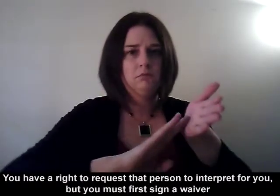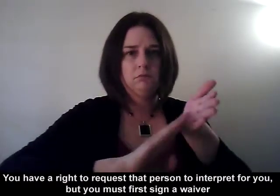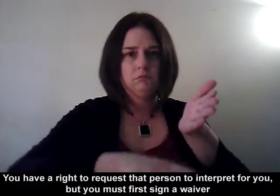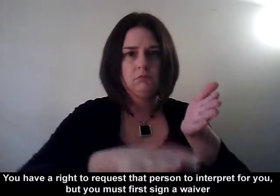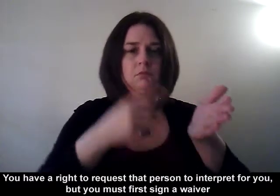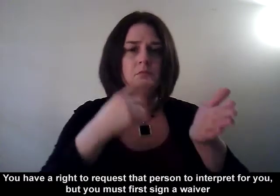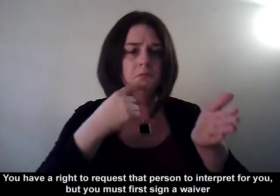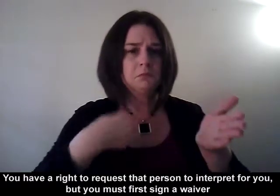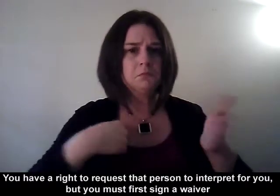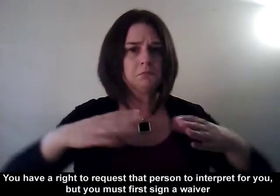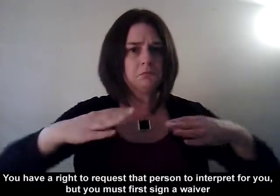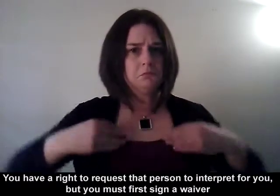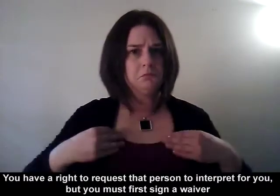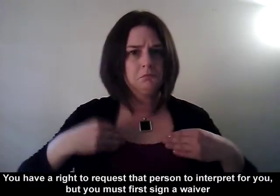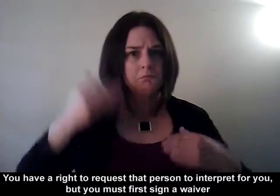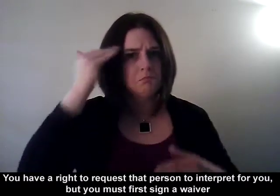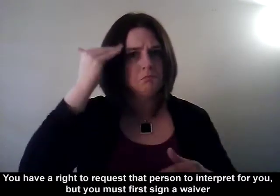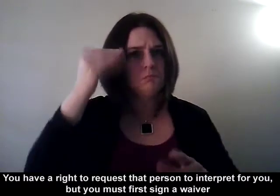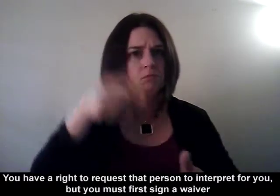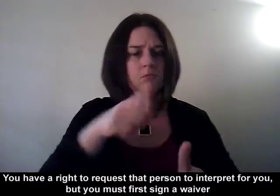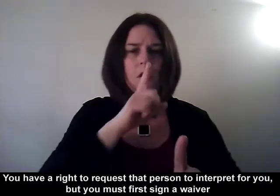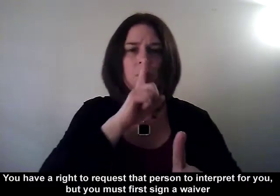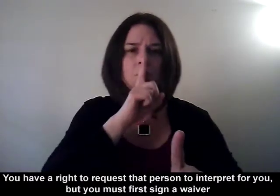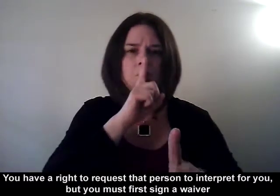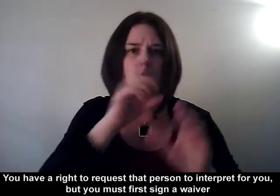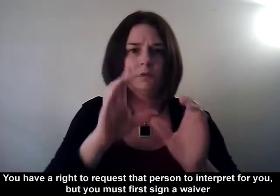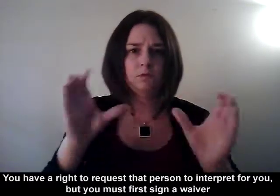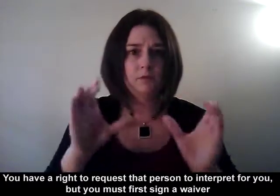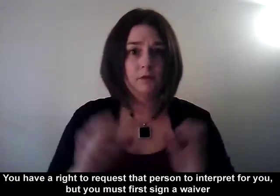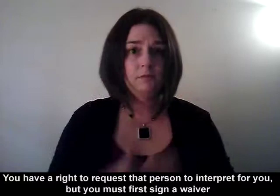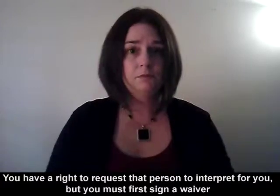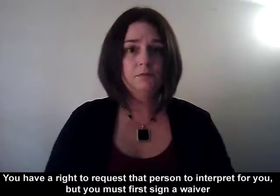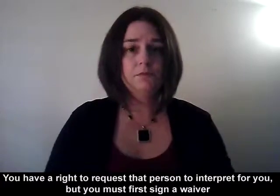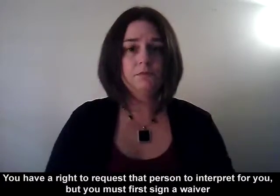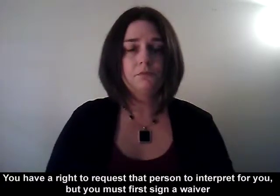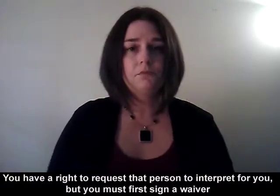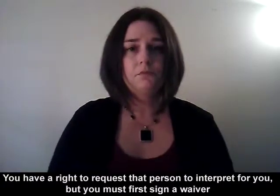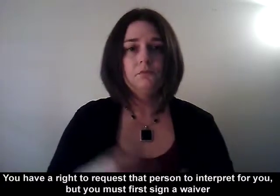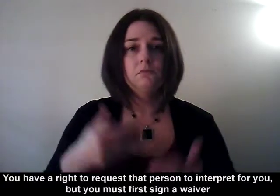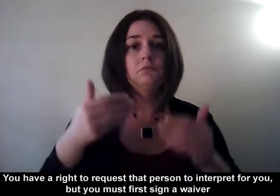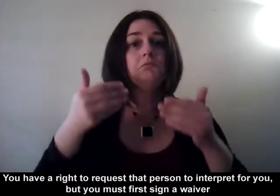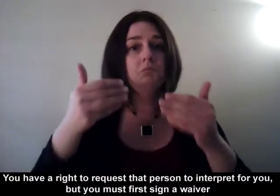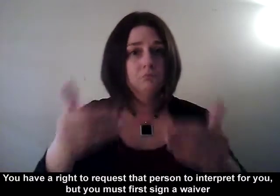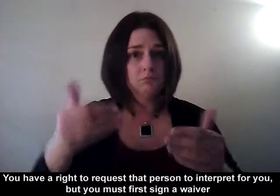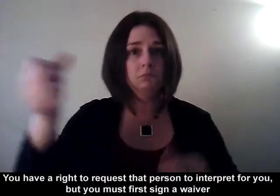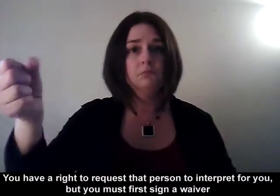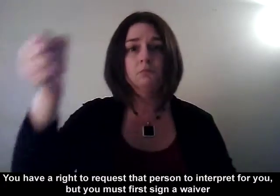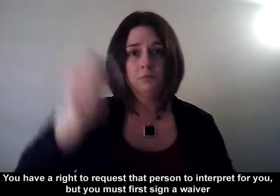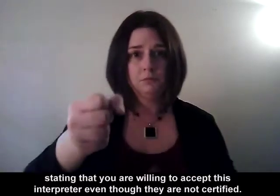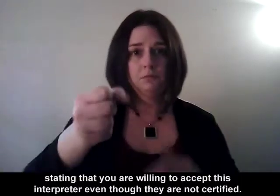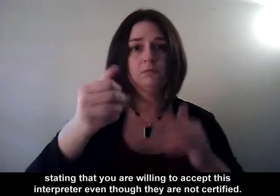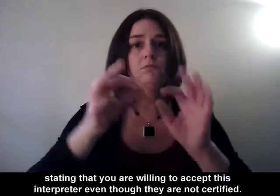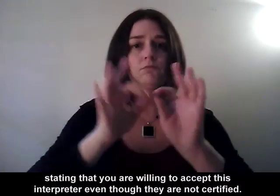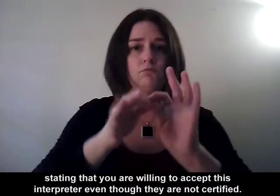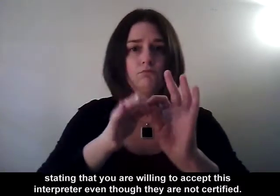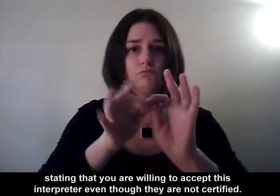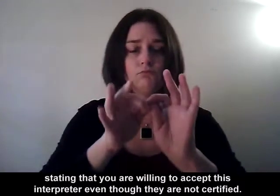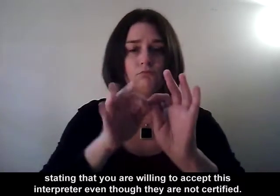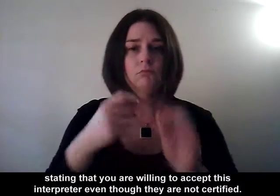You have a right to request that person to interpret for you, but you must first sign a waiver stating that you are willing